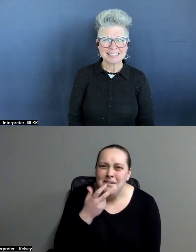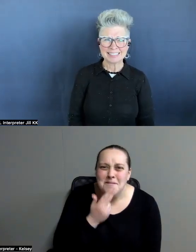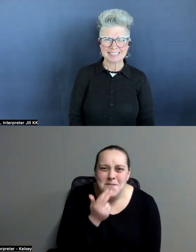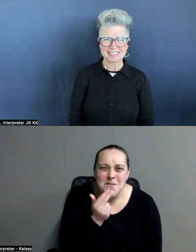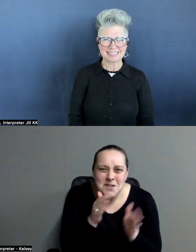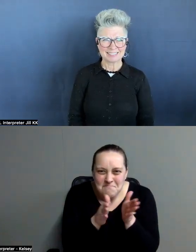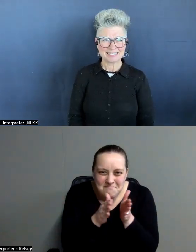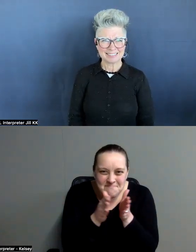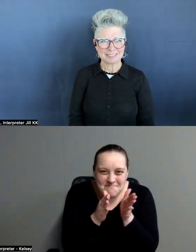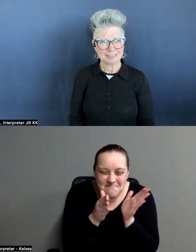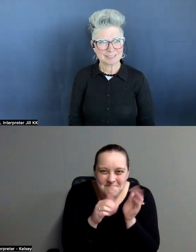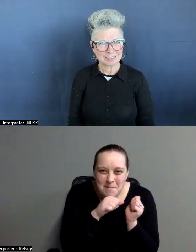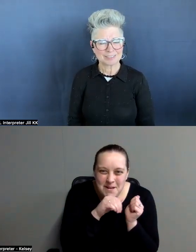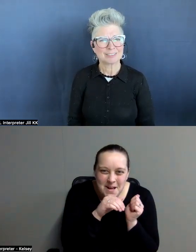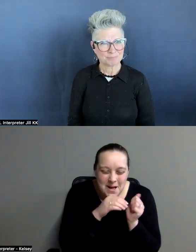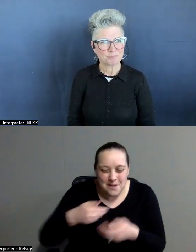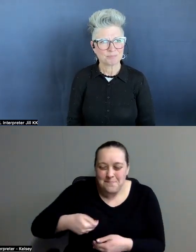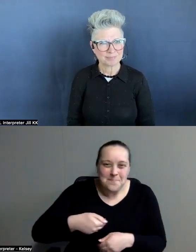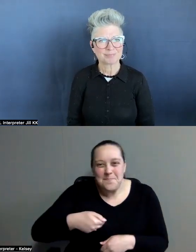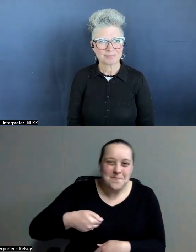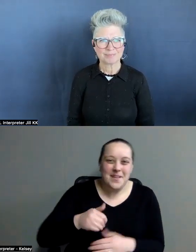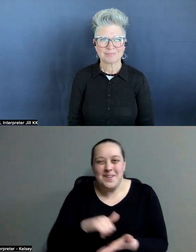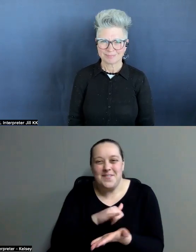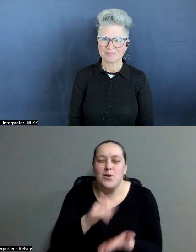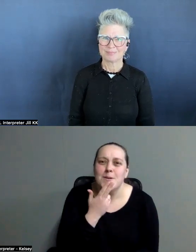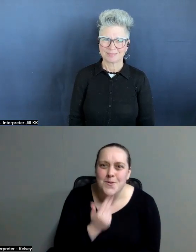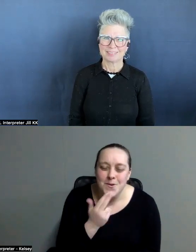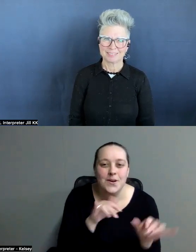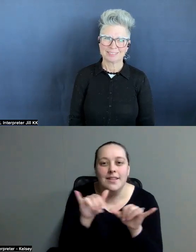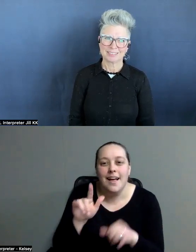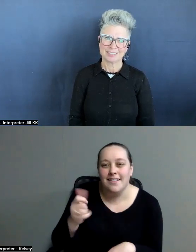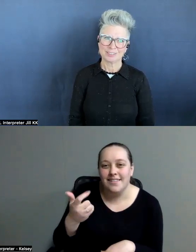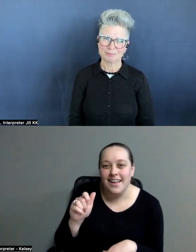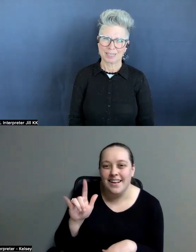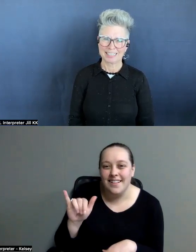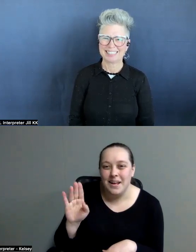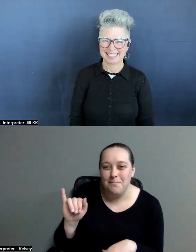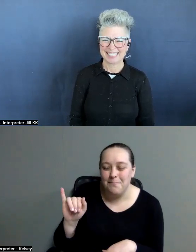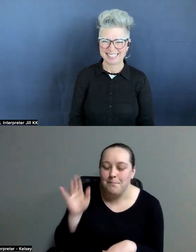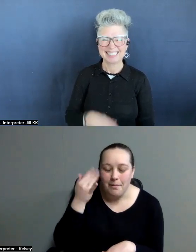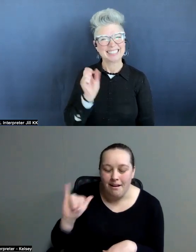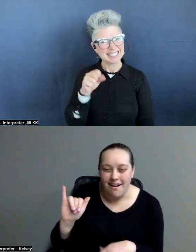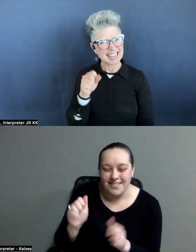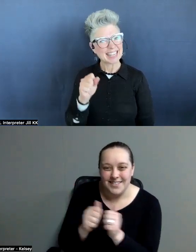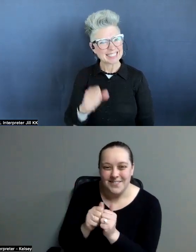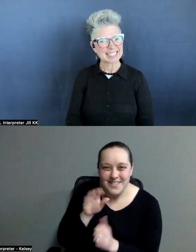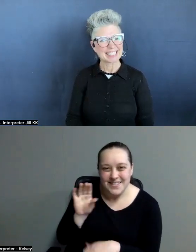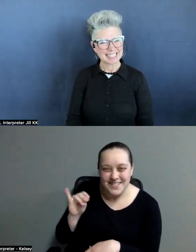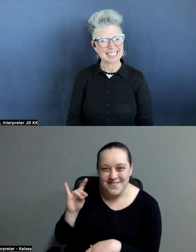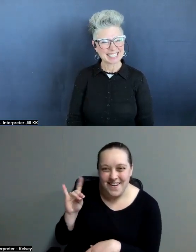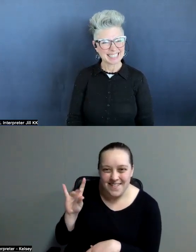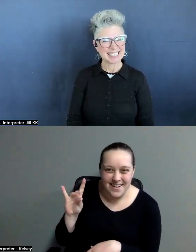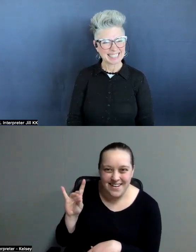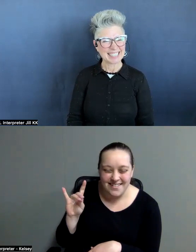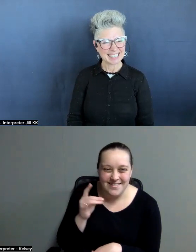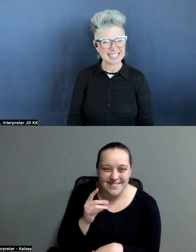that a micro pig came around in the dark city like legally blind with a little chihuahua. And so it was funny because, you